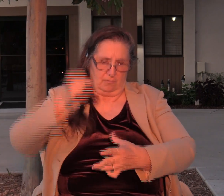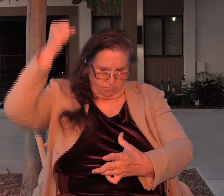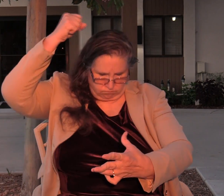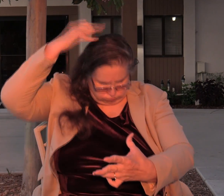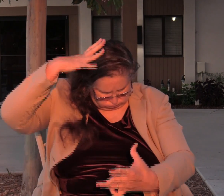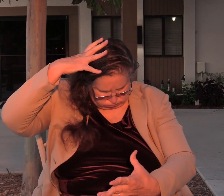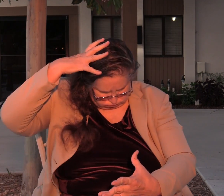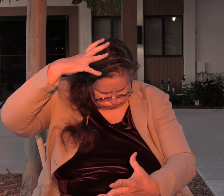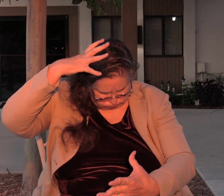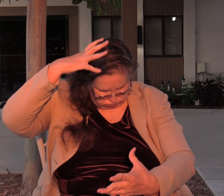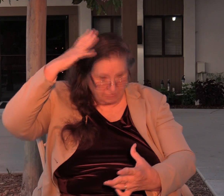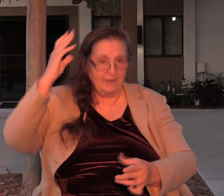no safer place to be